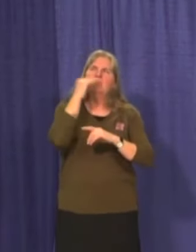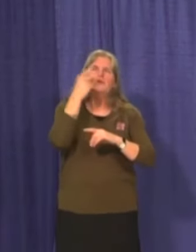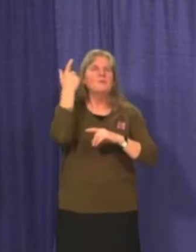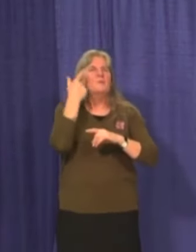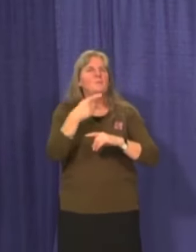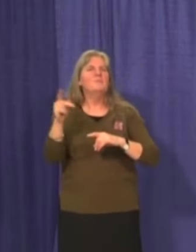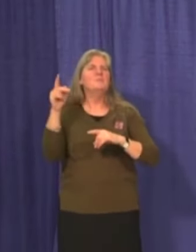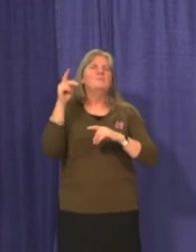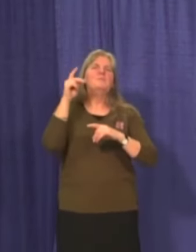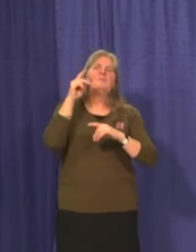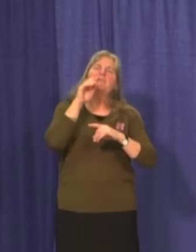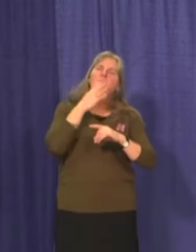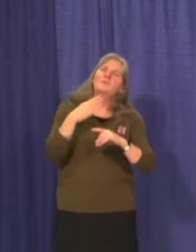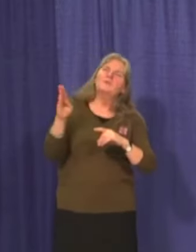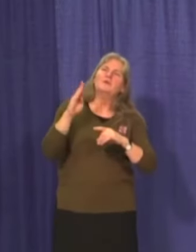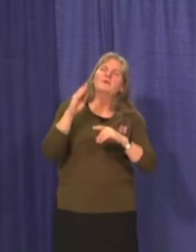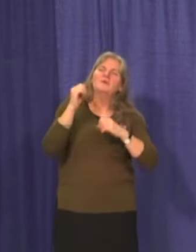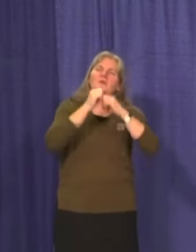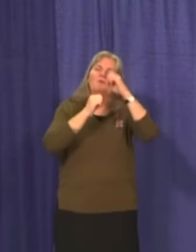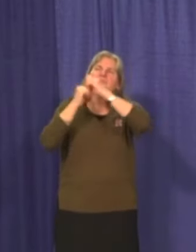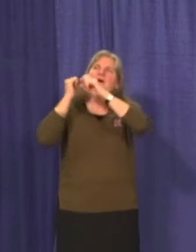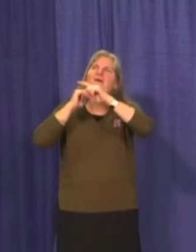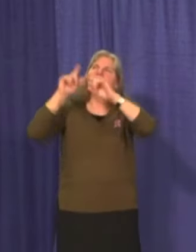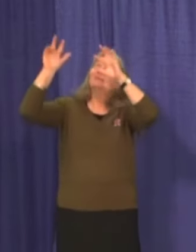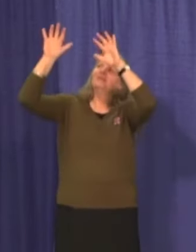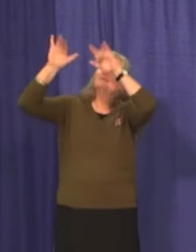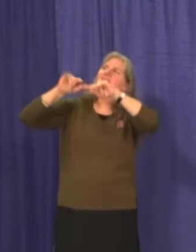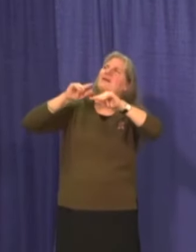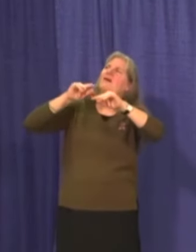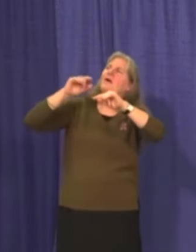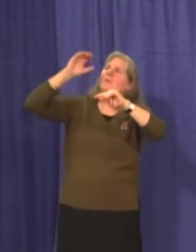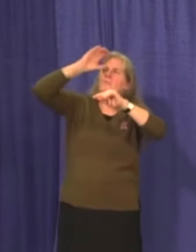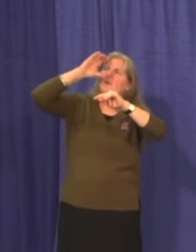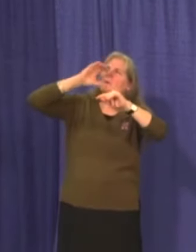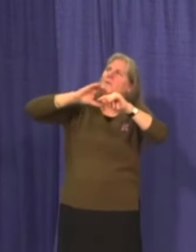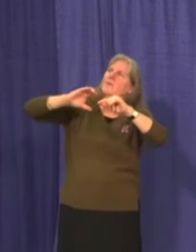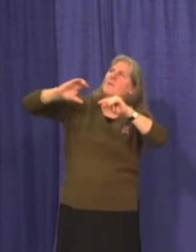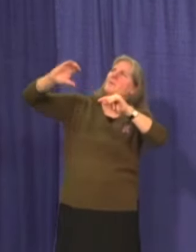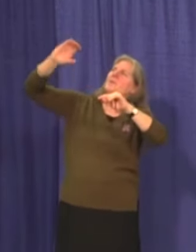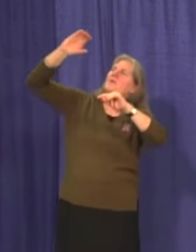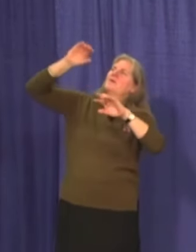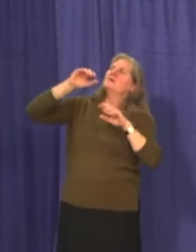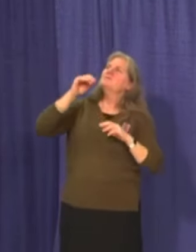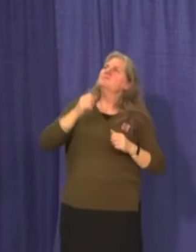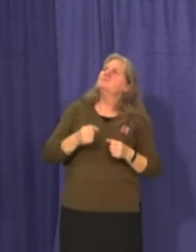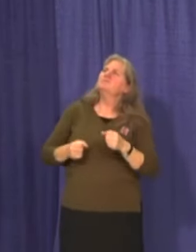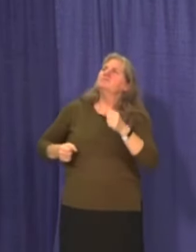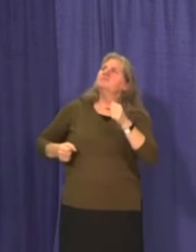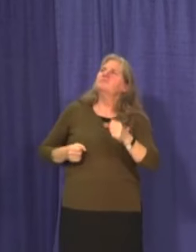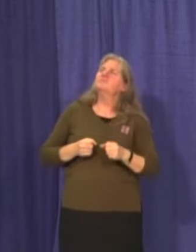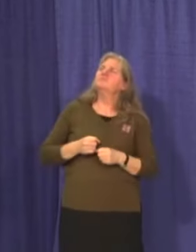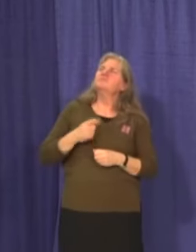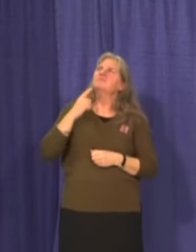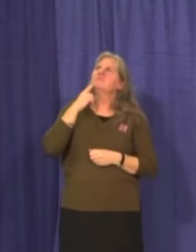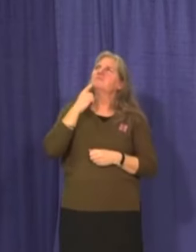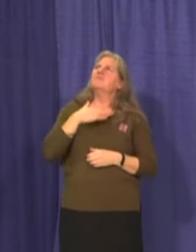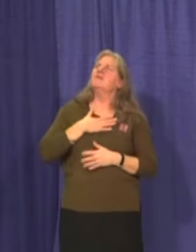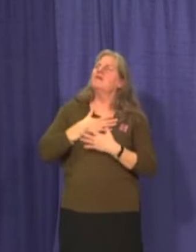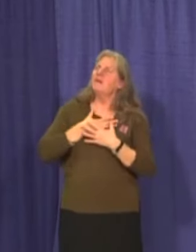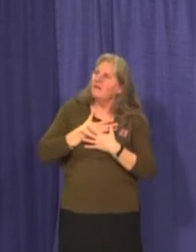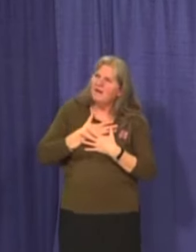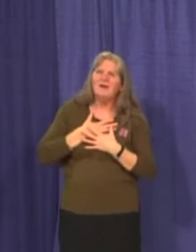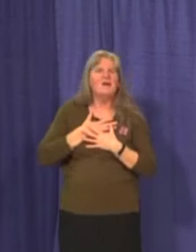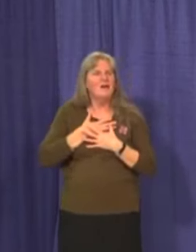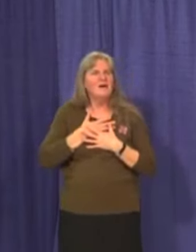sunset over snowy mountains as the nearly full moon rose into sight. I could not help but feel awe once